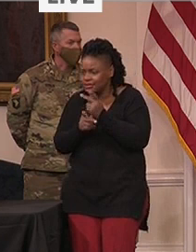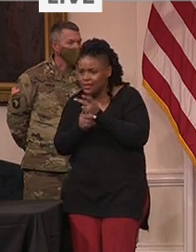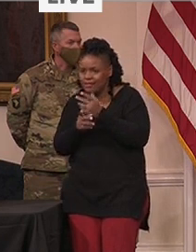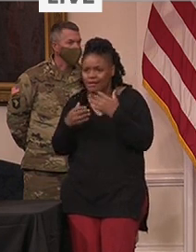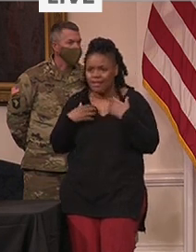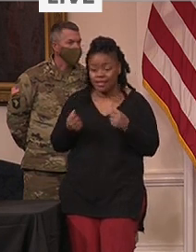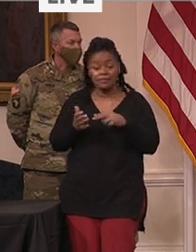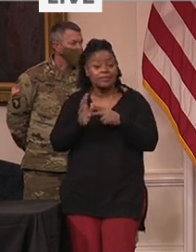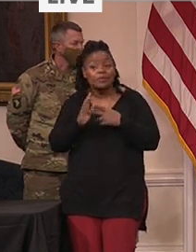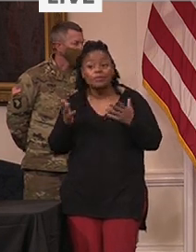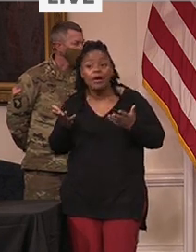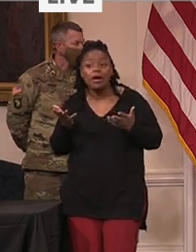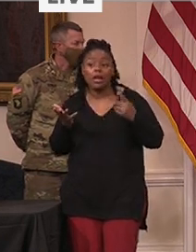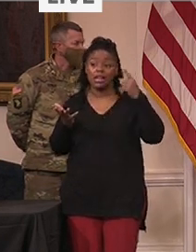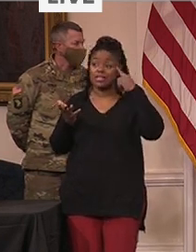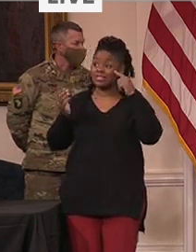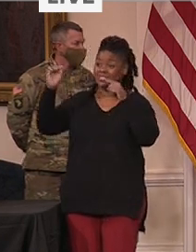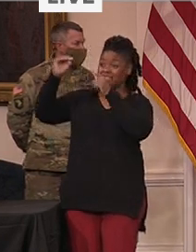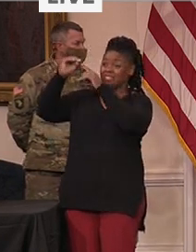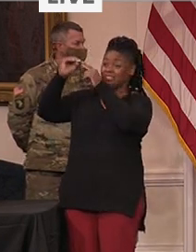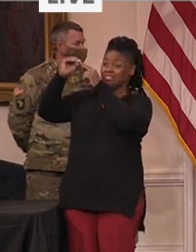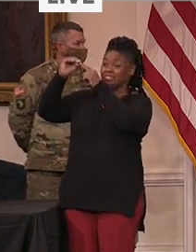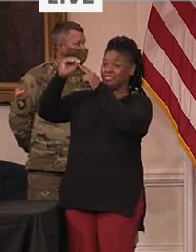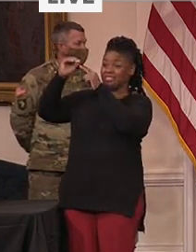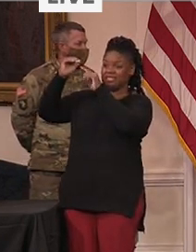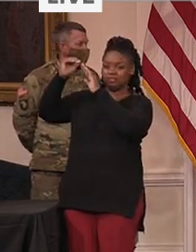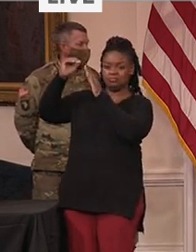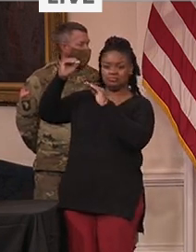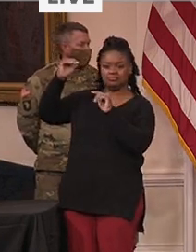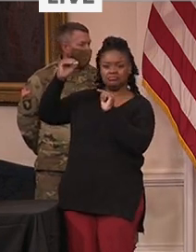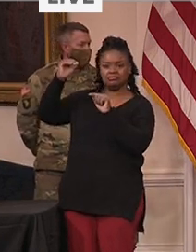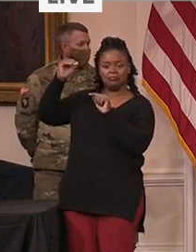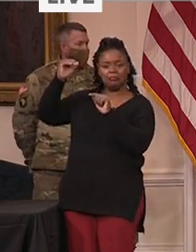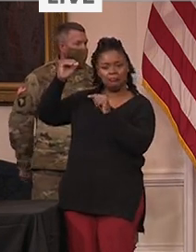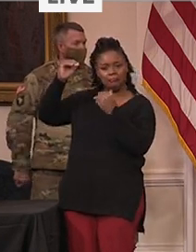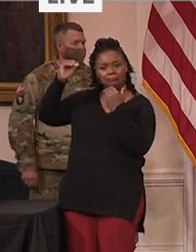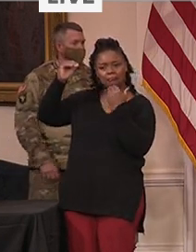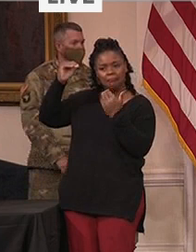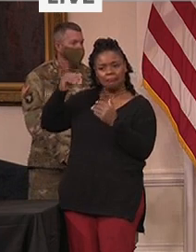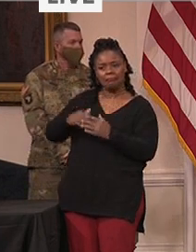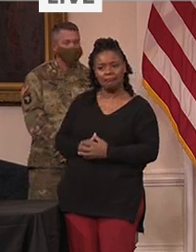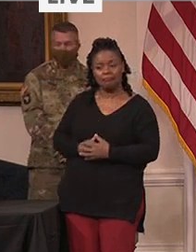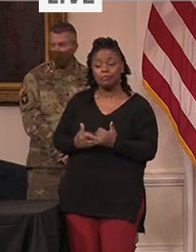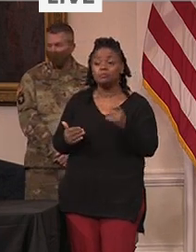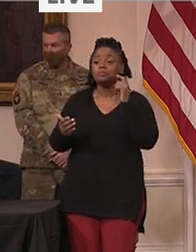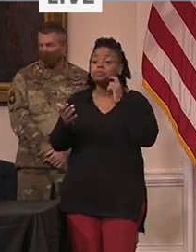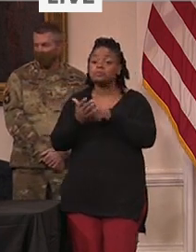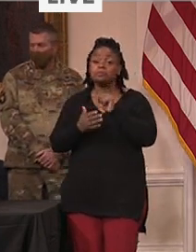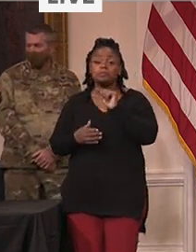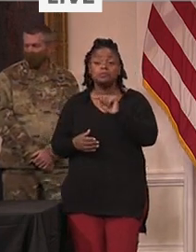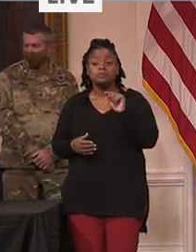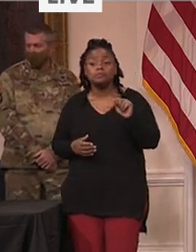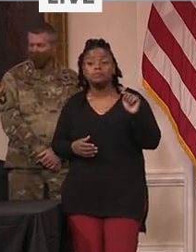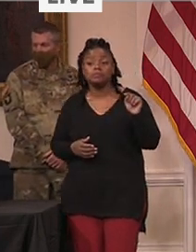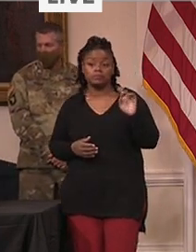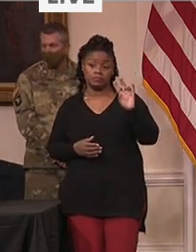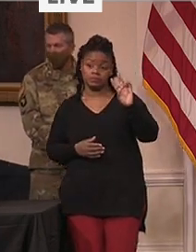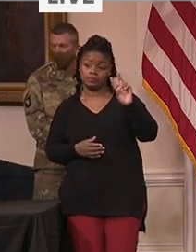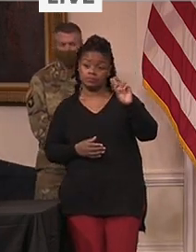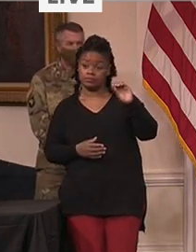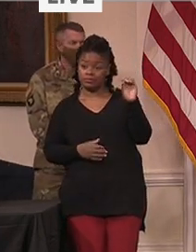As of today, the percentage of new cases that lead to hospitalizations has fallen by seventy two percent